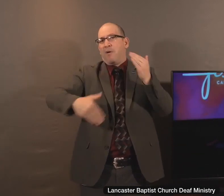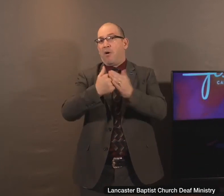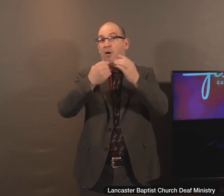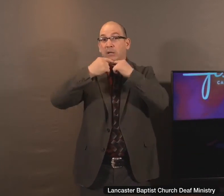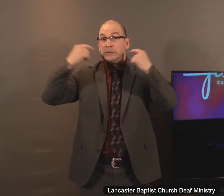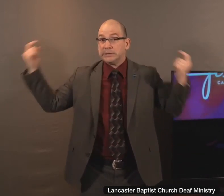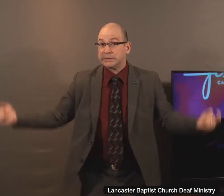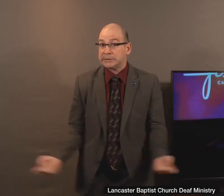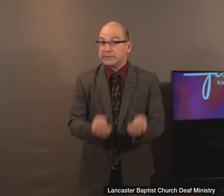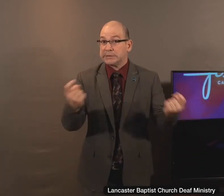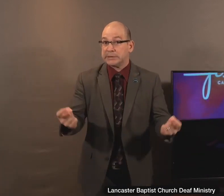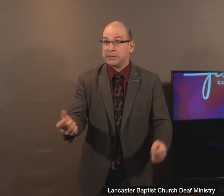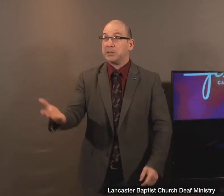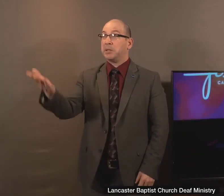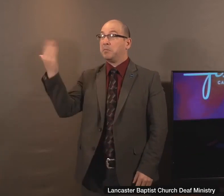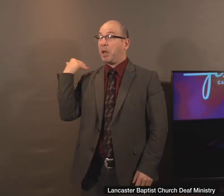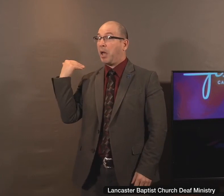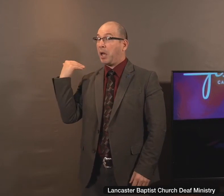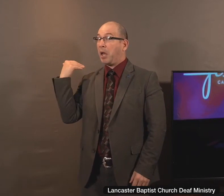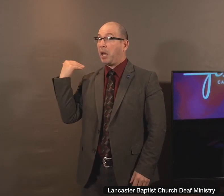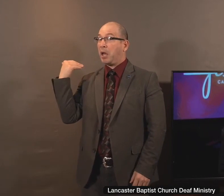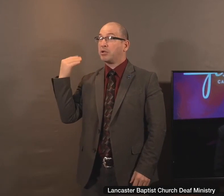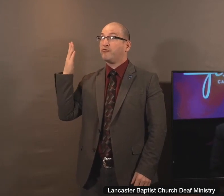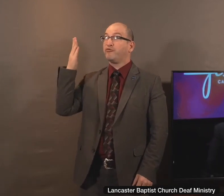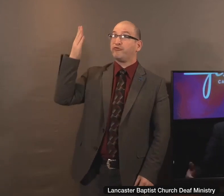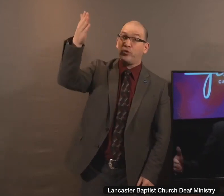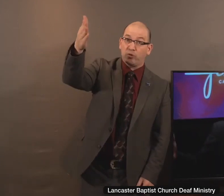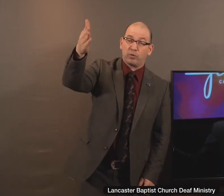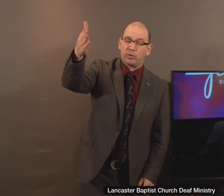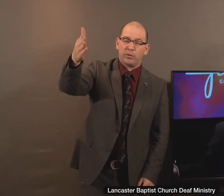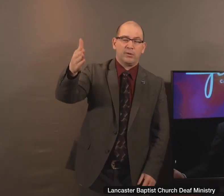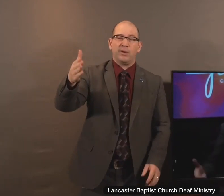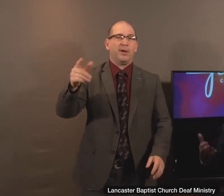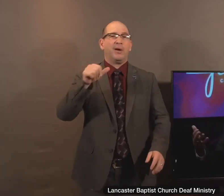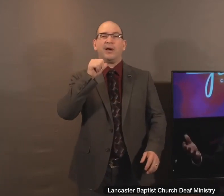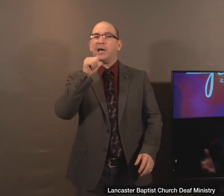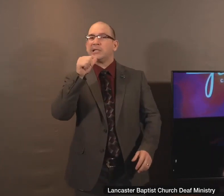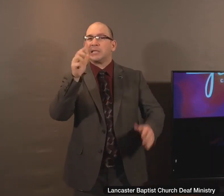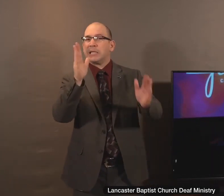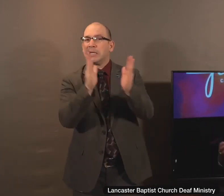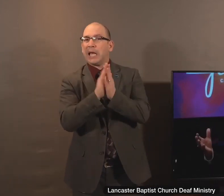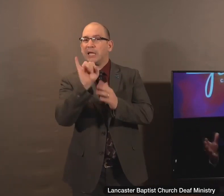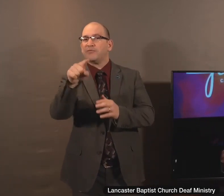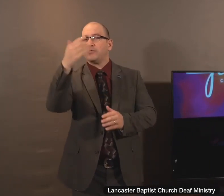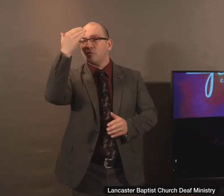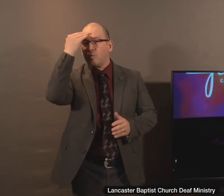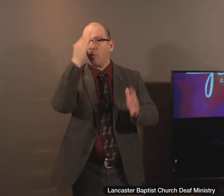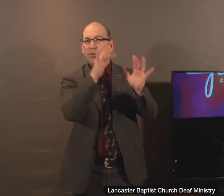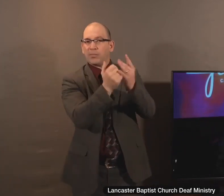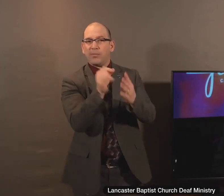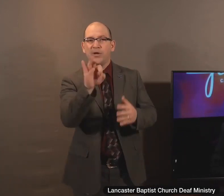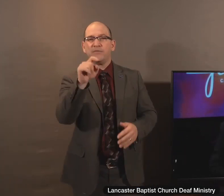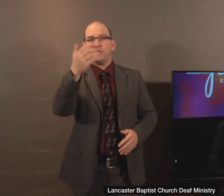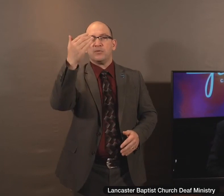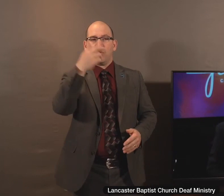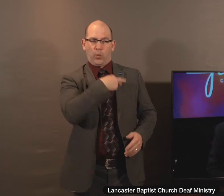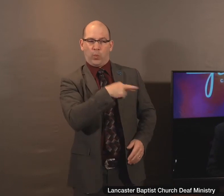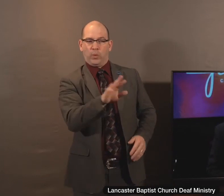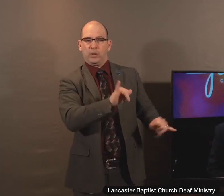I'm not asking you if you know verses like the Pharisee. I'm not asking you if you go to church sometimes when you can, when we're not social distancing.